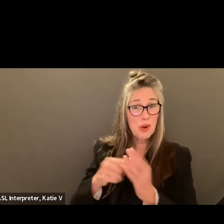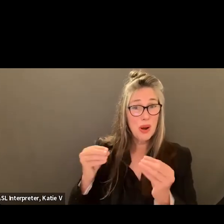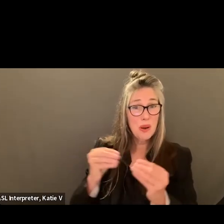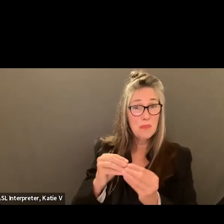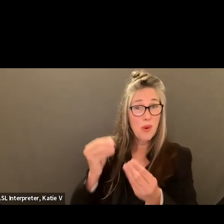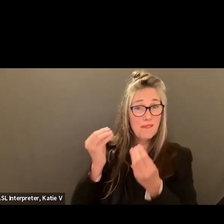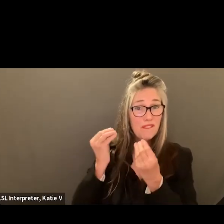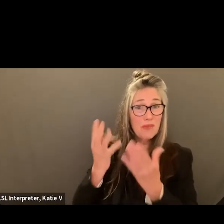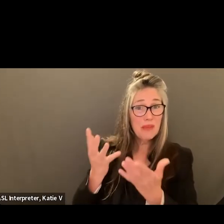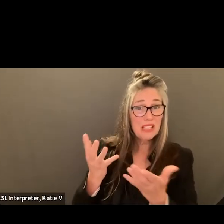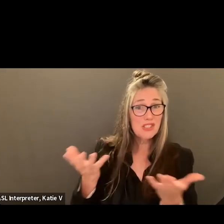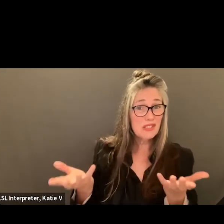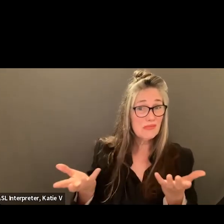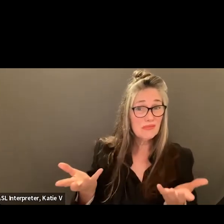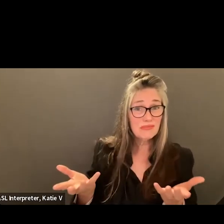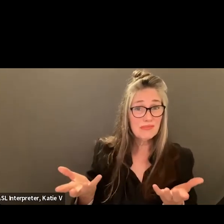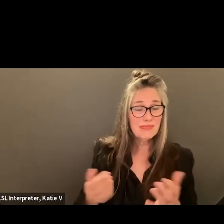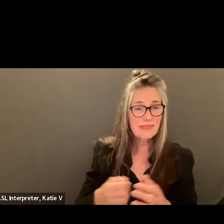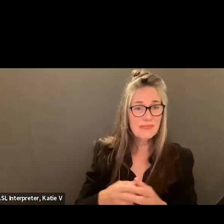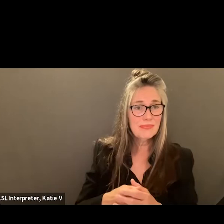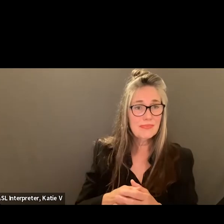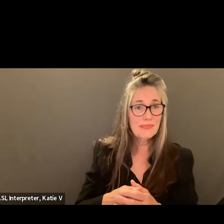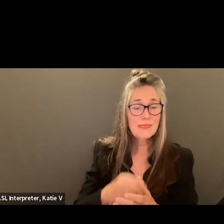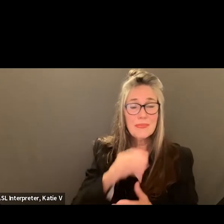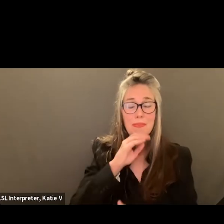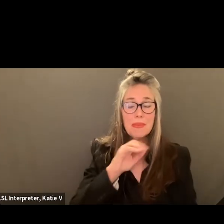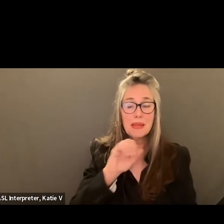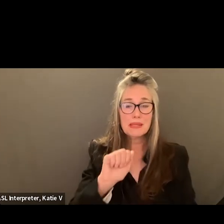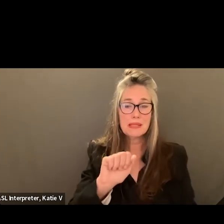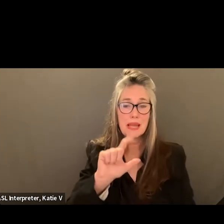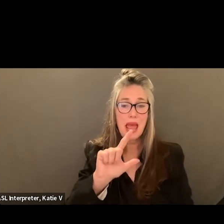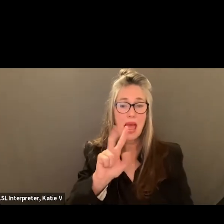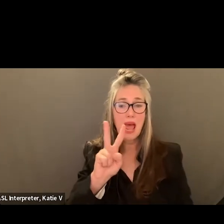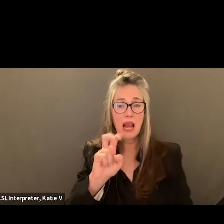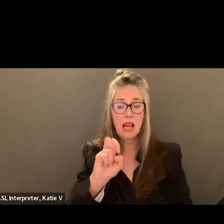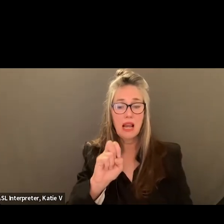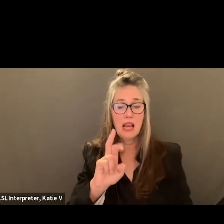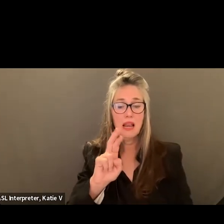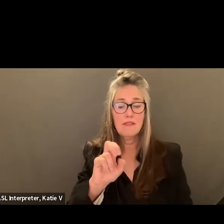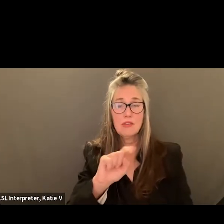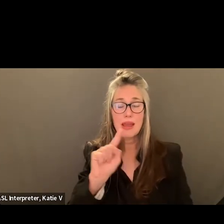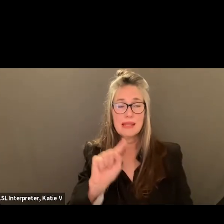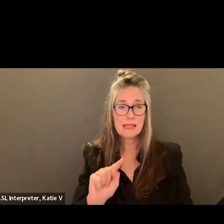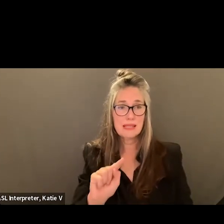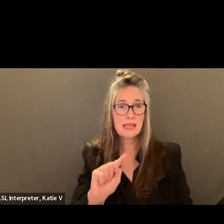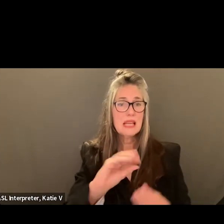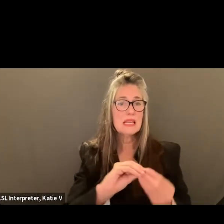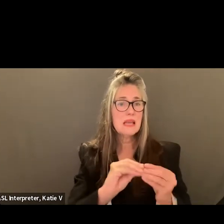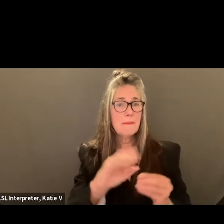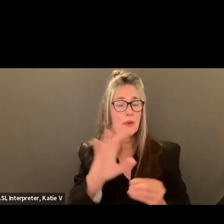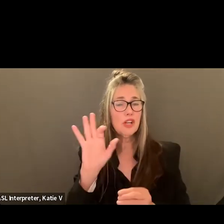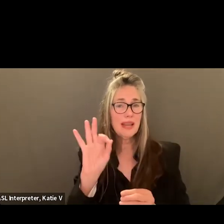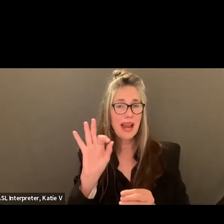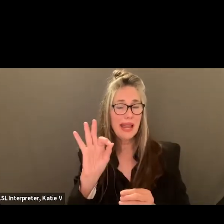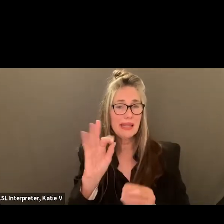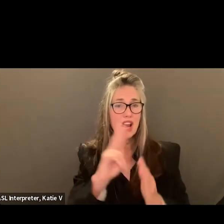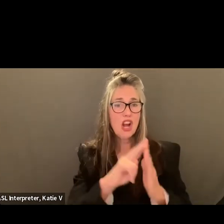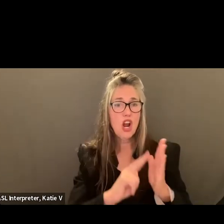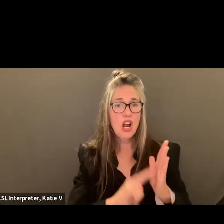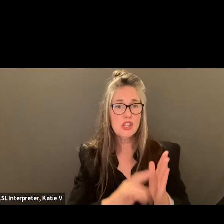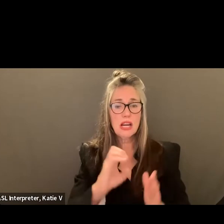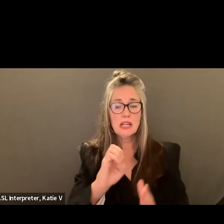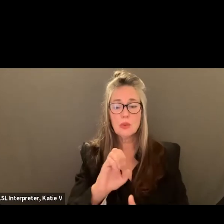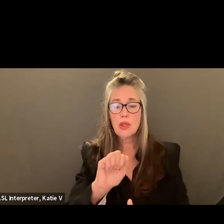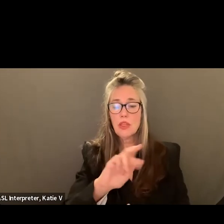or such? Ms. Alvarez? I have a comment on number nine, the contract with Earl Warren.